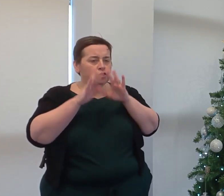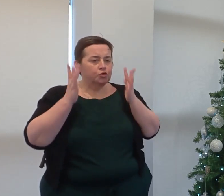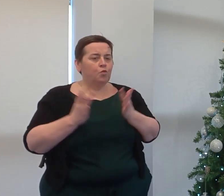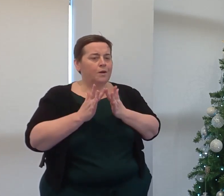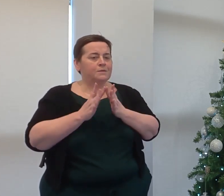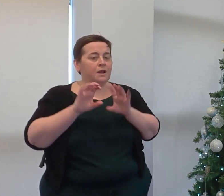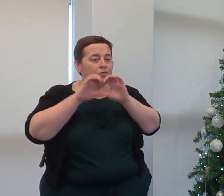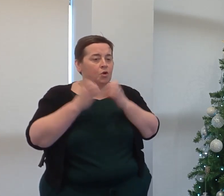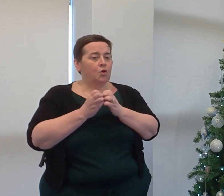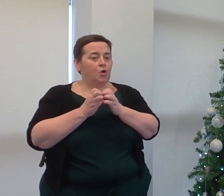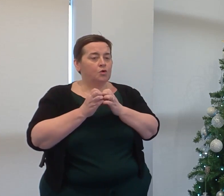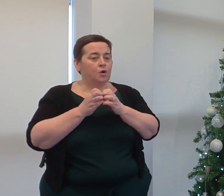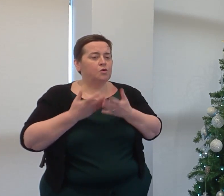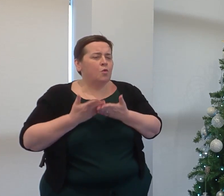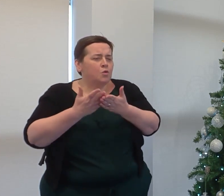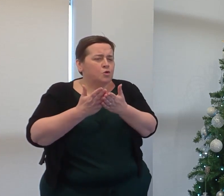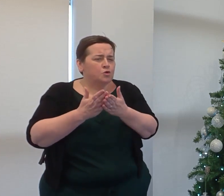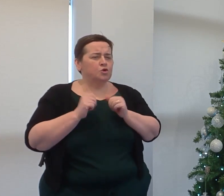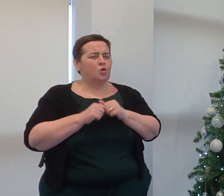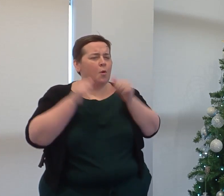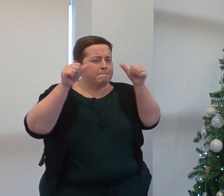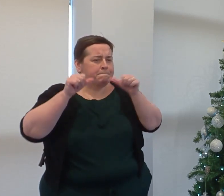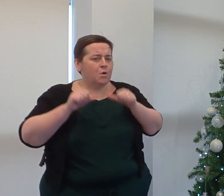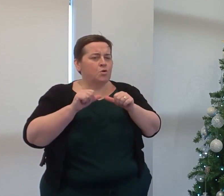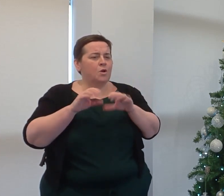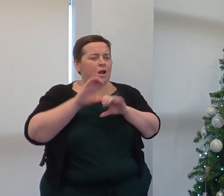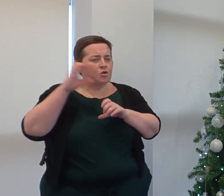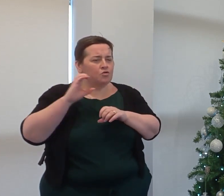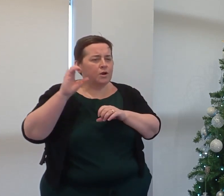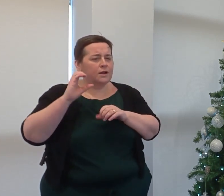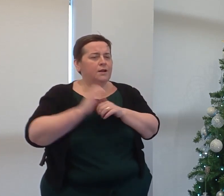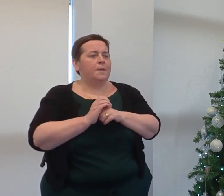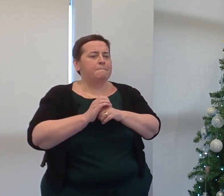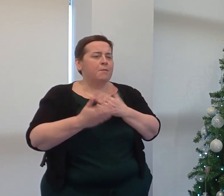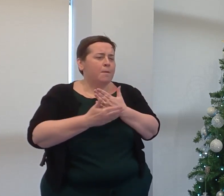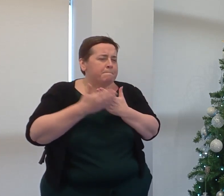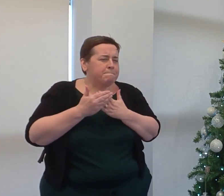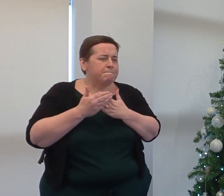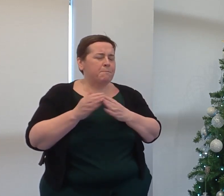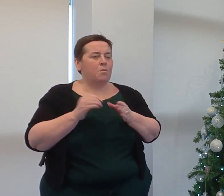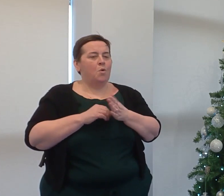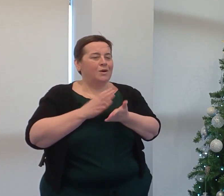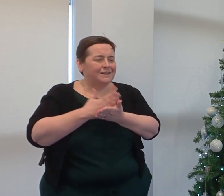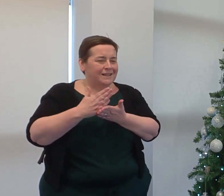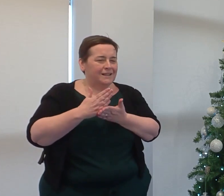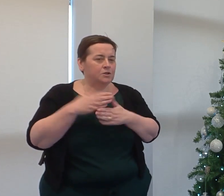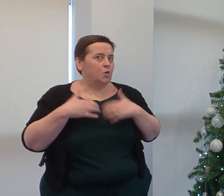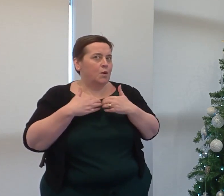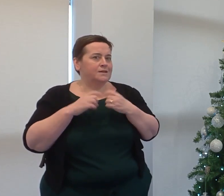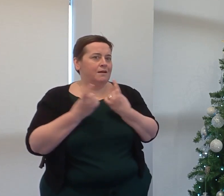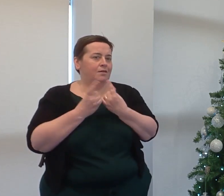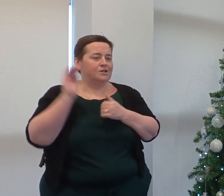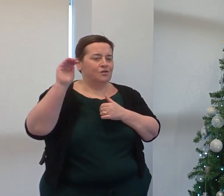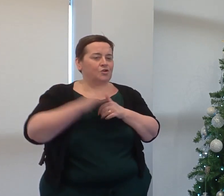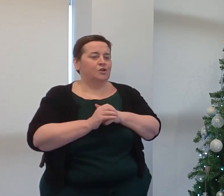College, which will articulate our brand and curriculum offer much more effectively. So, very exciting times ahead.